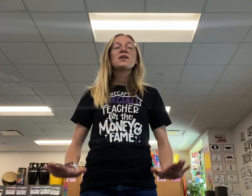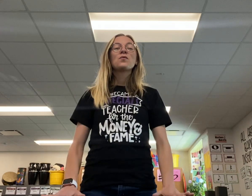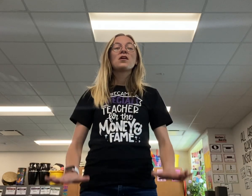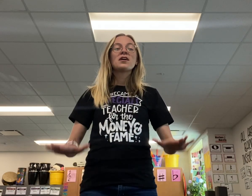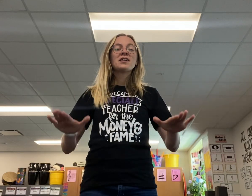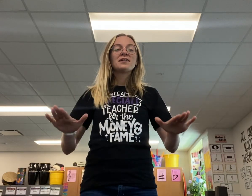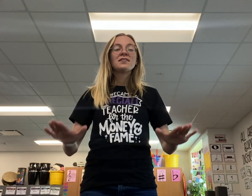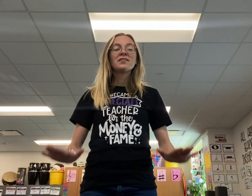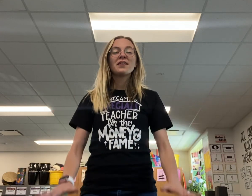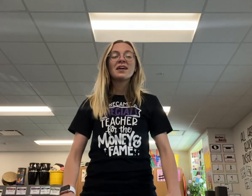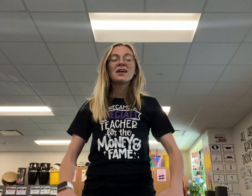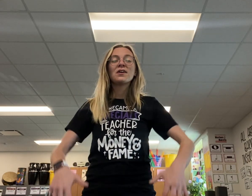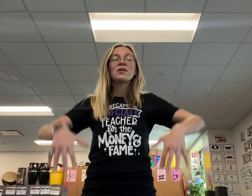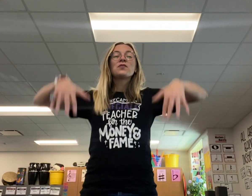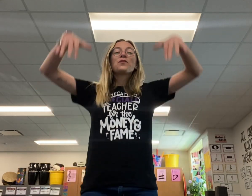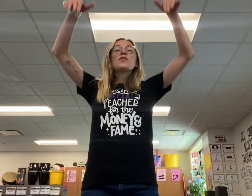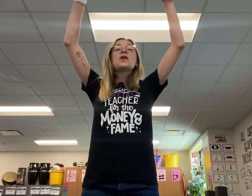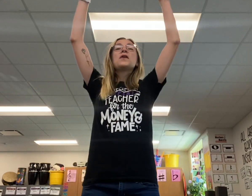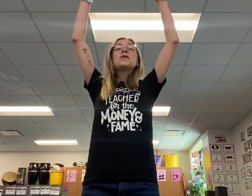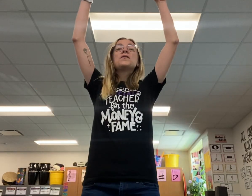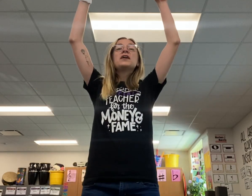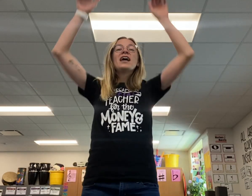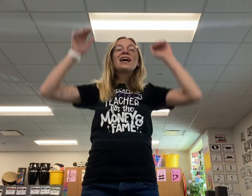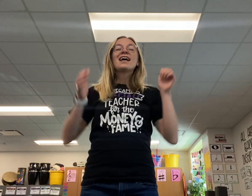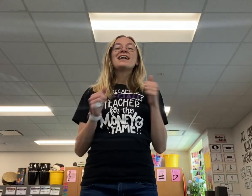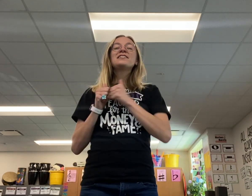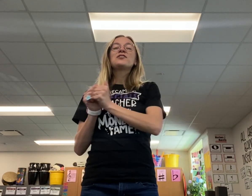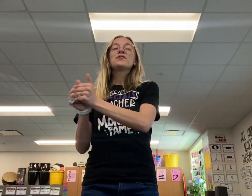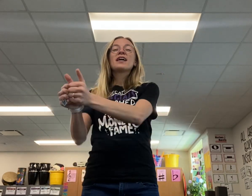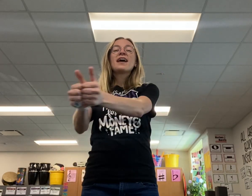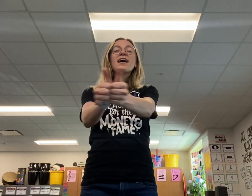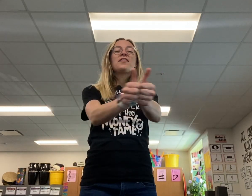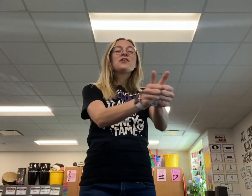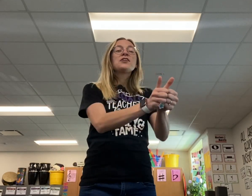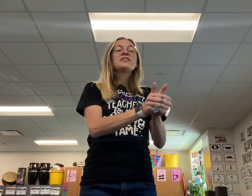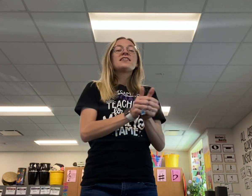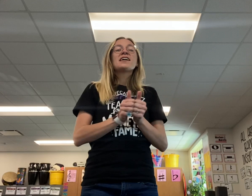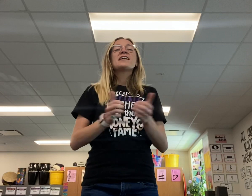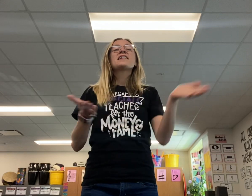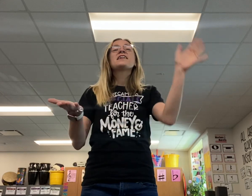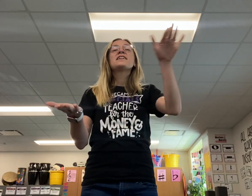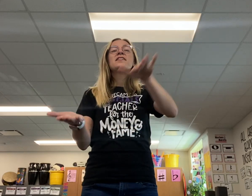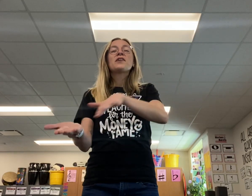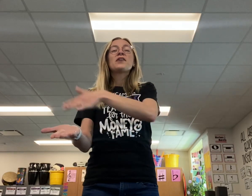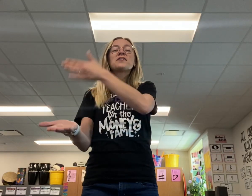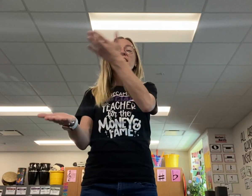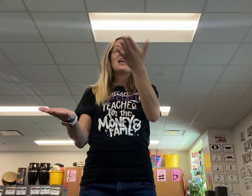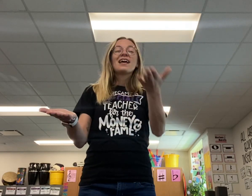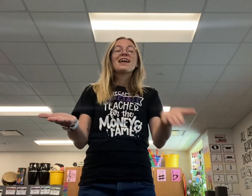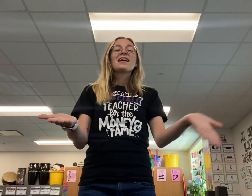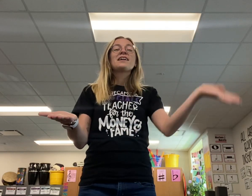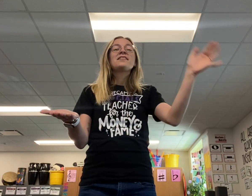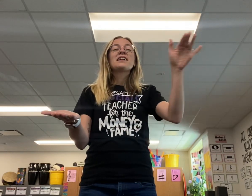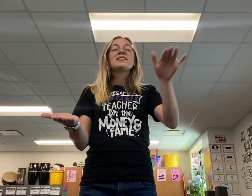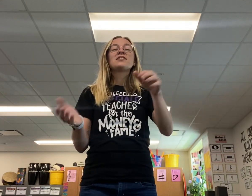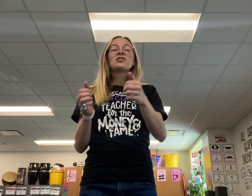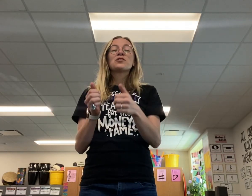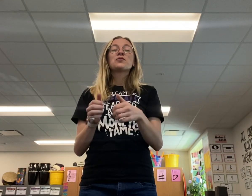one they'll grow, and together sing along. And then soon